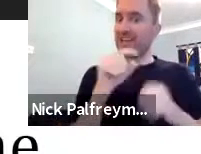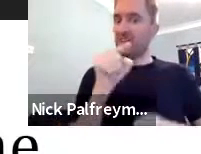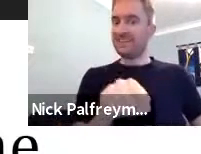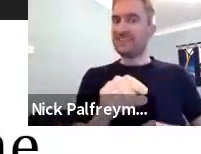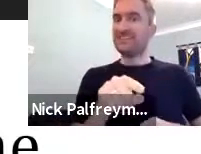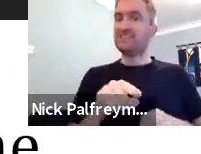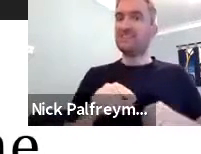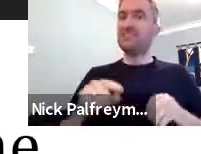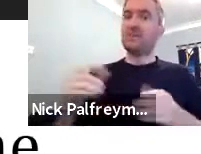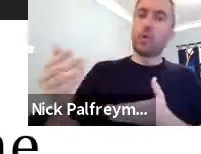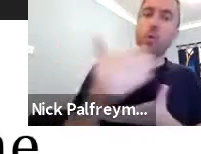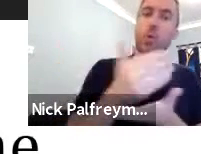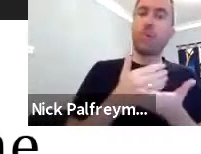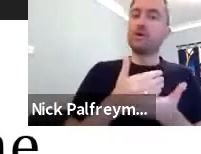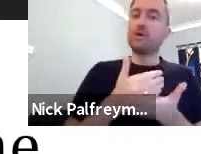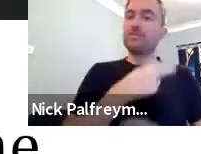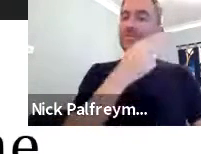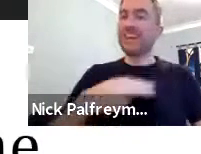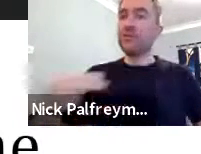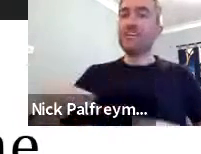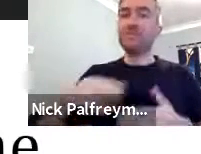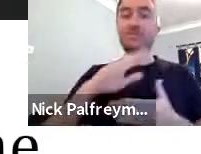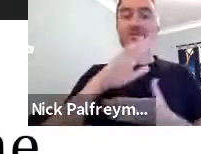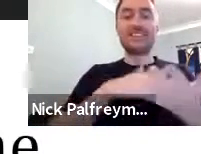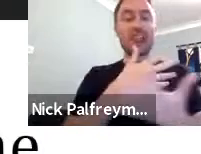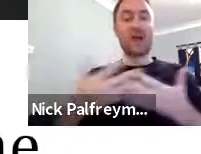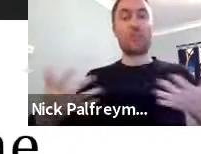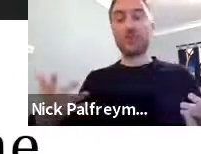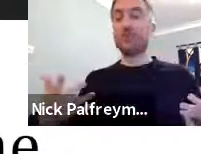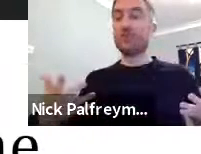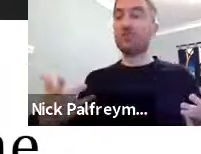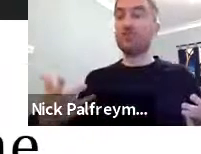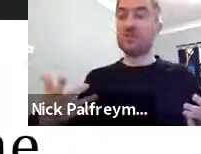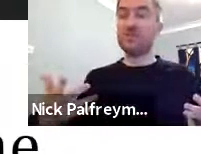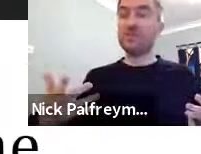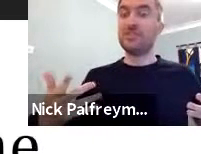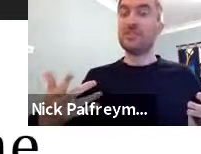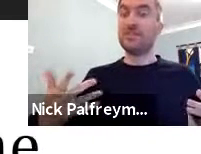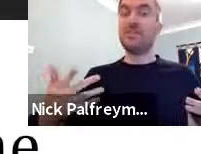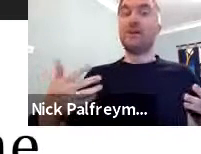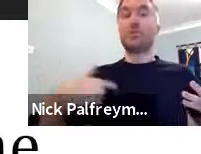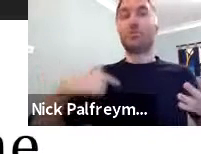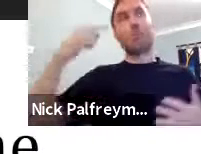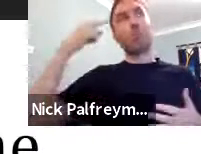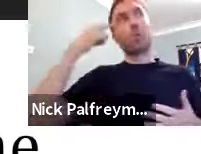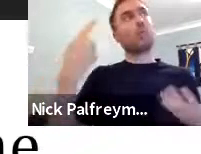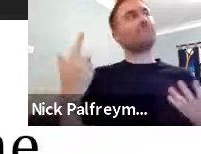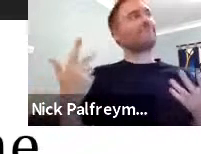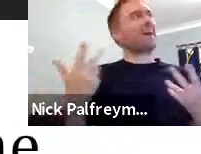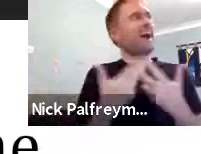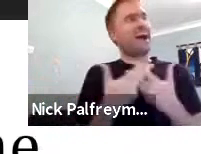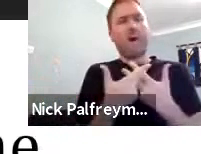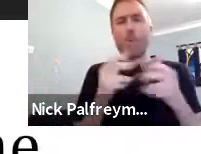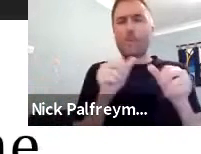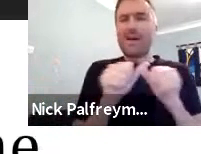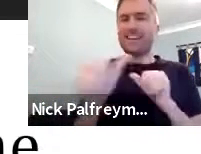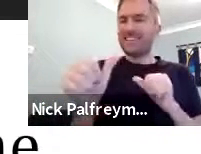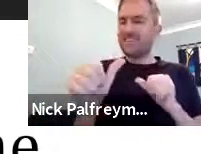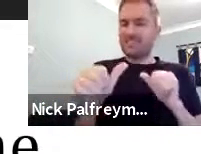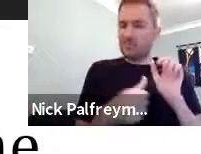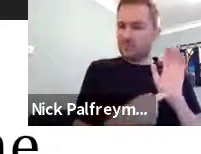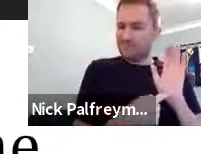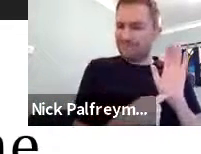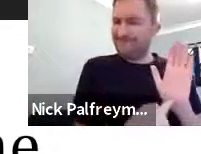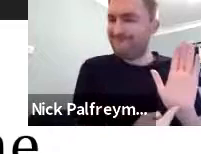community and deaf friends in Indonesia. So I've been gathering this corpus in sign language in Indonesia for a